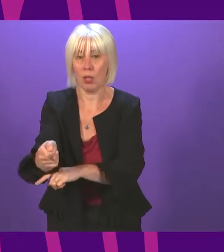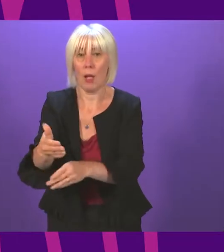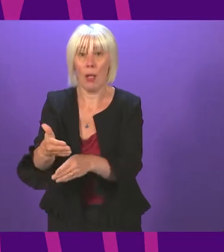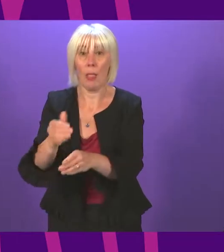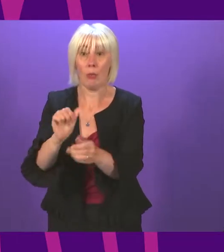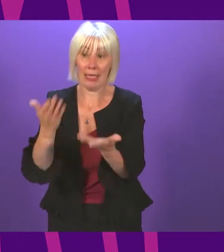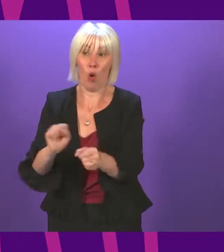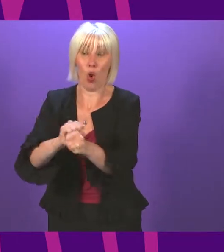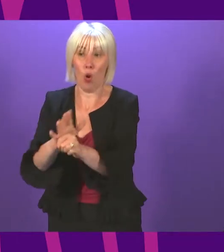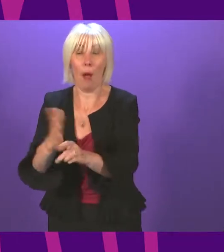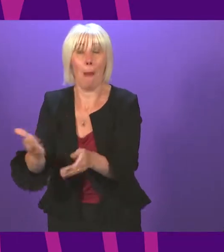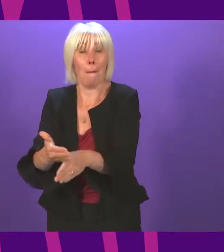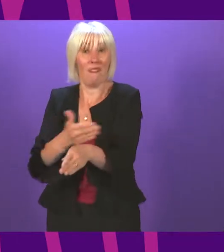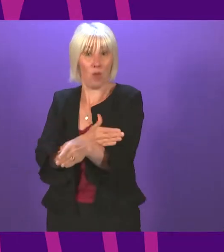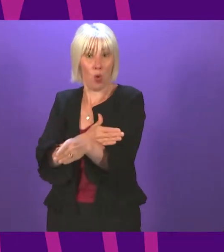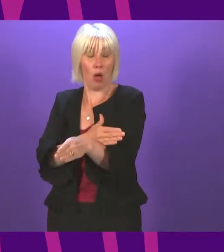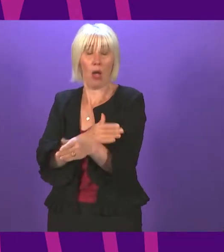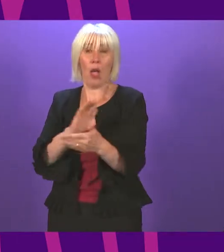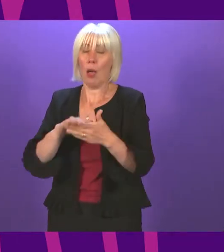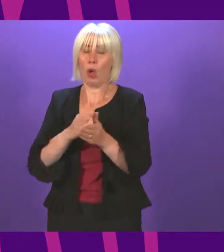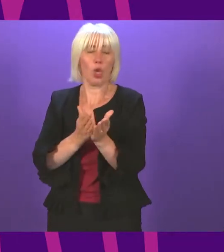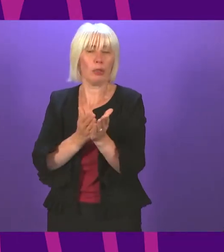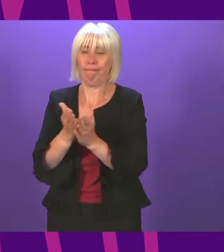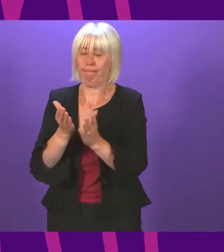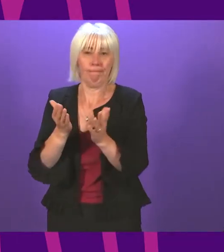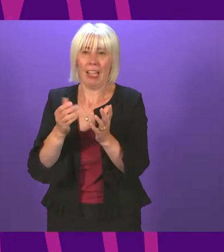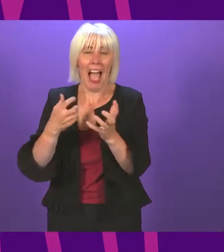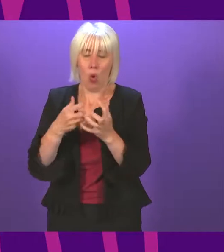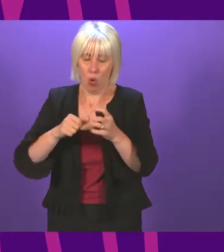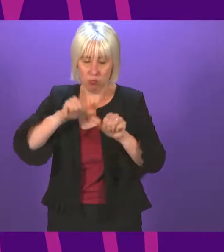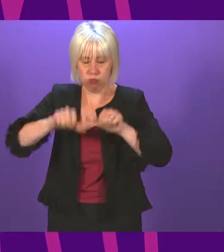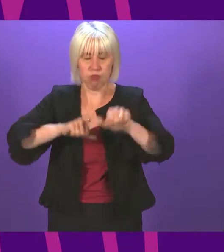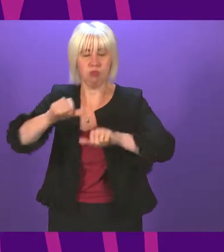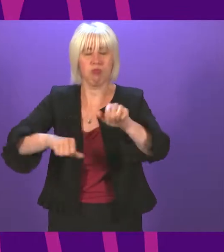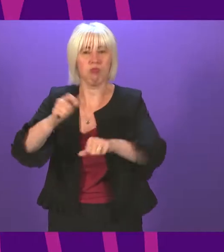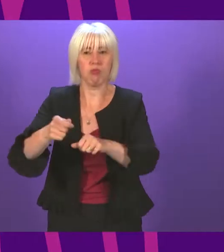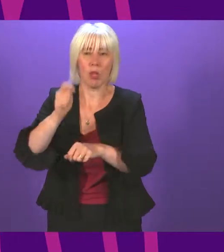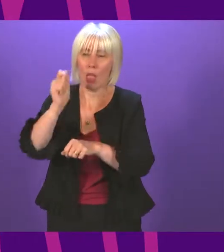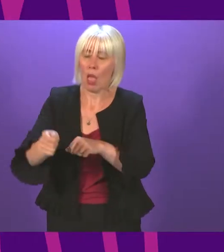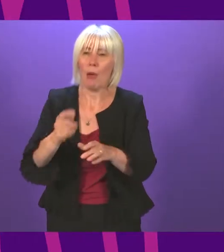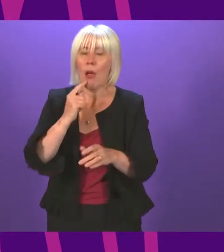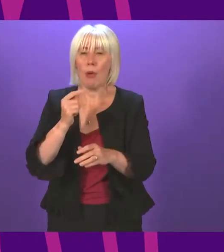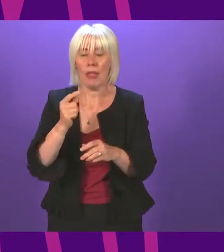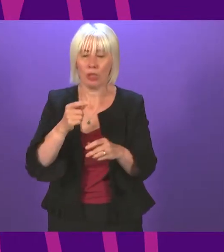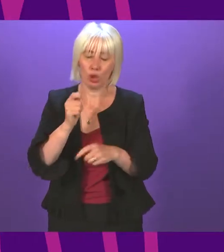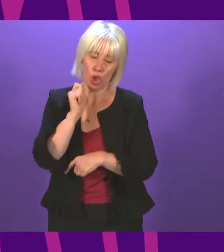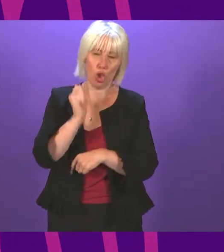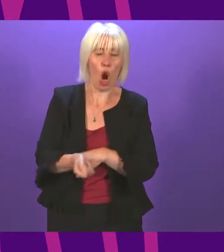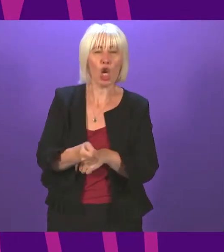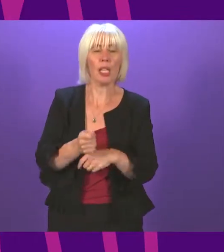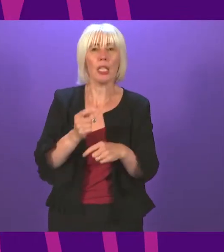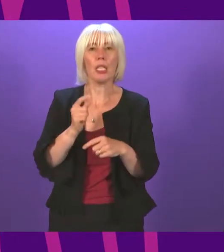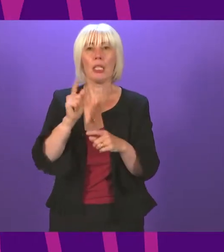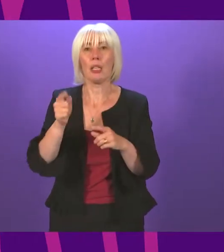the delays and remand are perverting the course of justice in this country, with those facing charges pleading guilty to crimes they did not commit